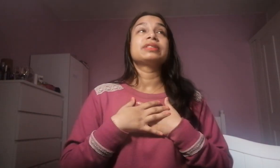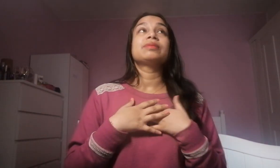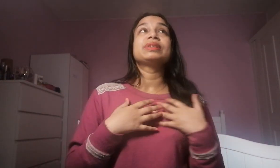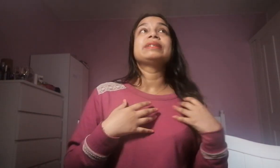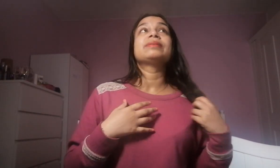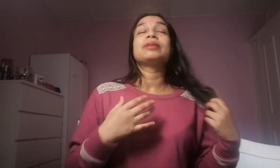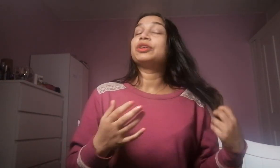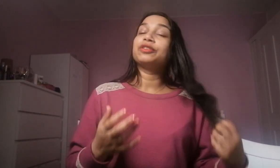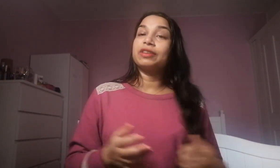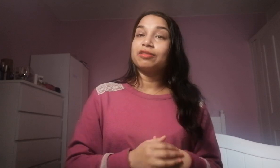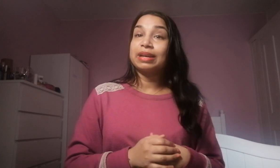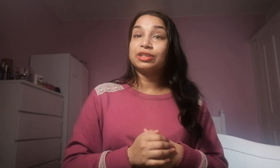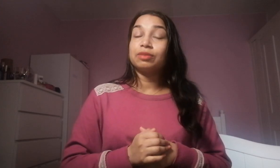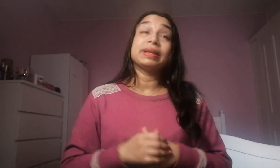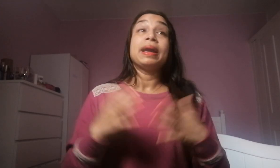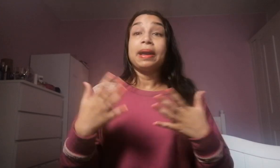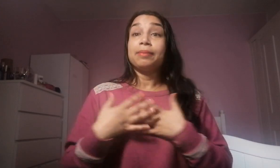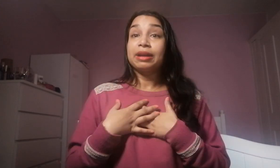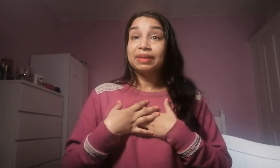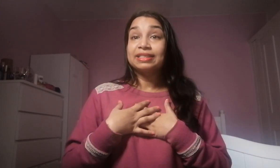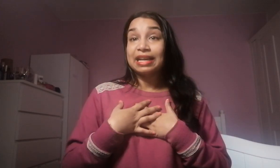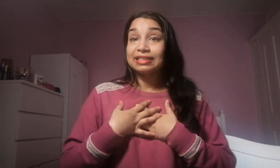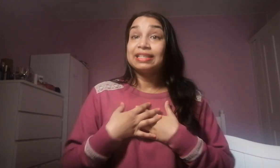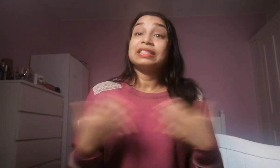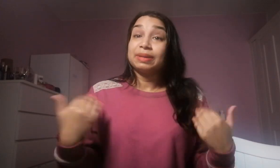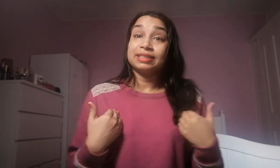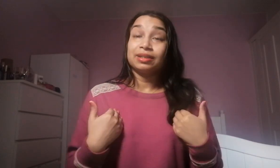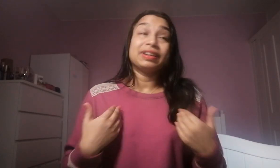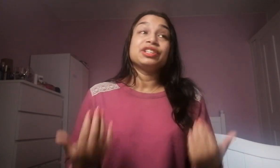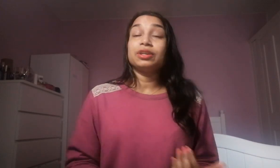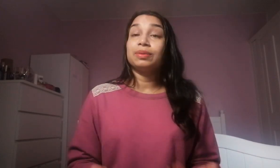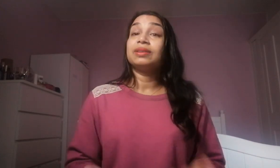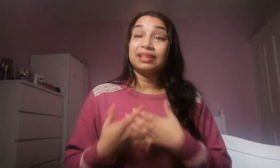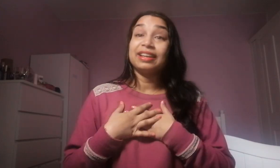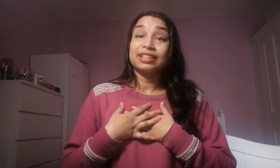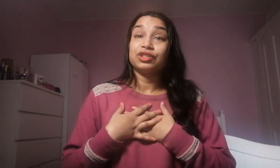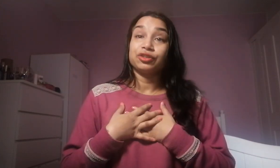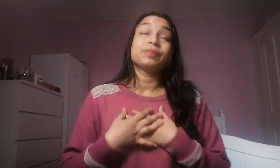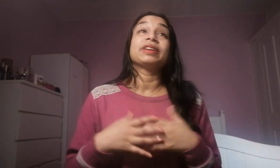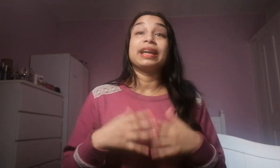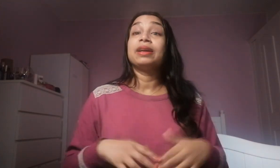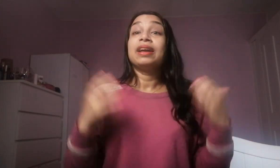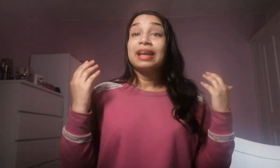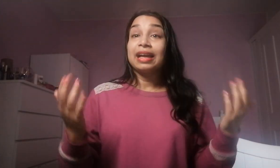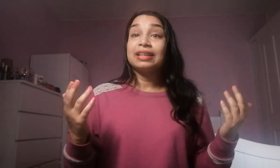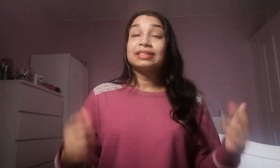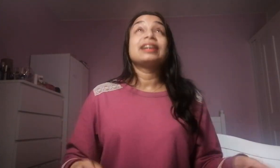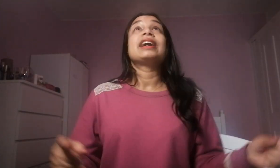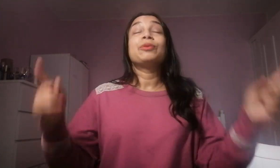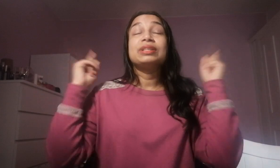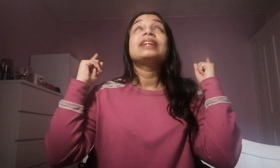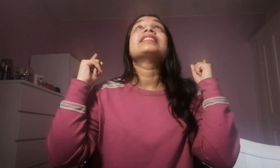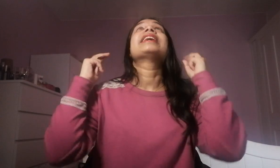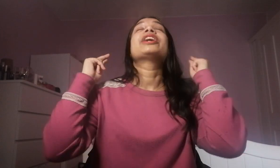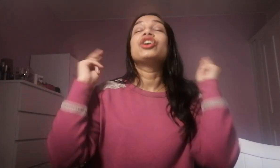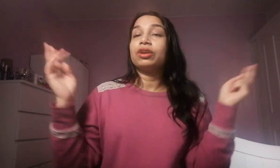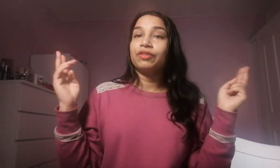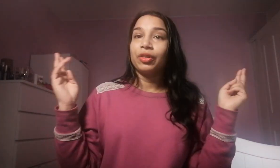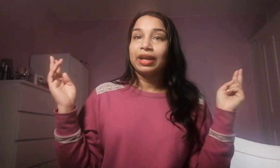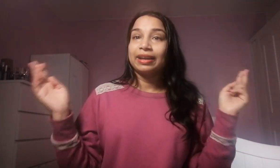somebody a good friend of mine told me my biggest asset is myself and you know what it is true okay and I would like to thank God for that